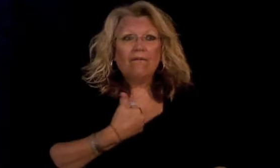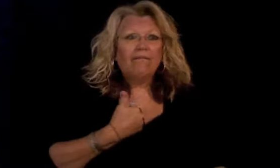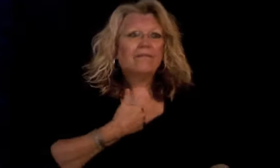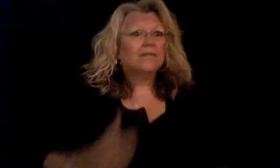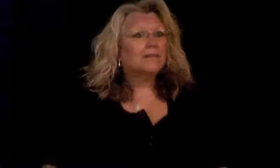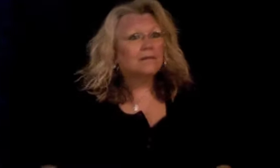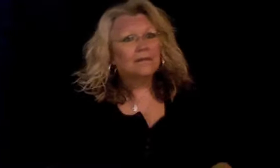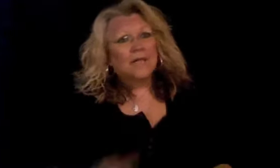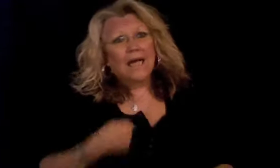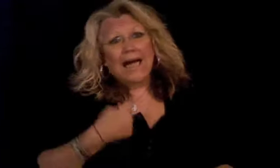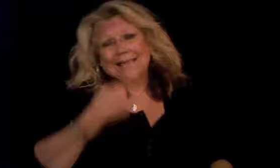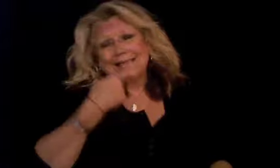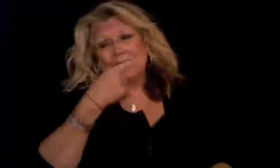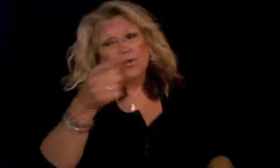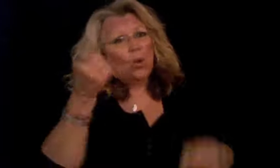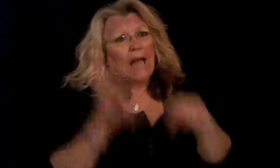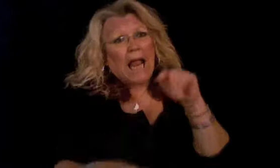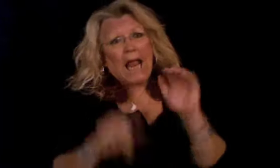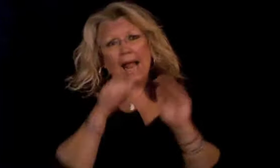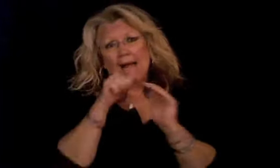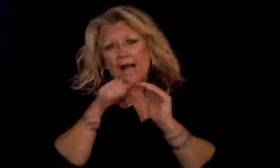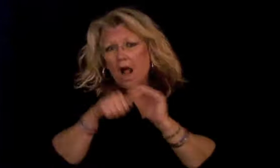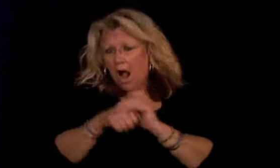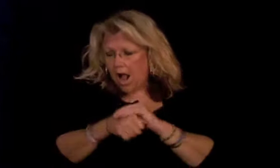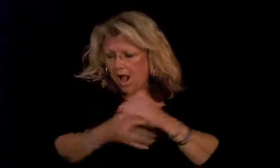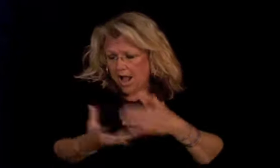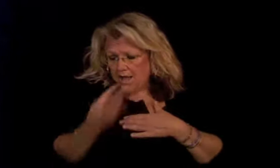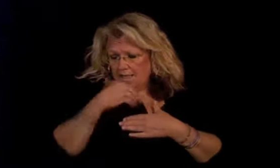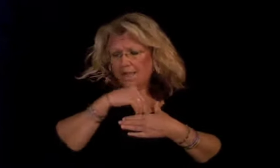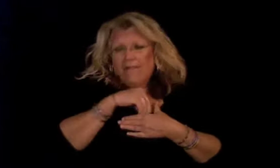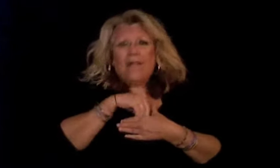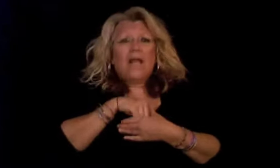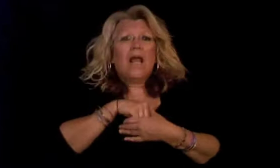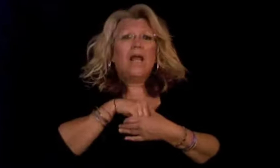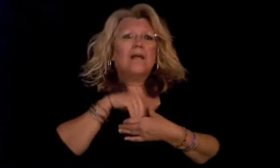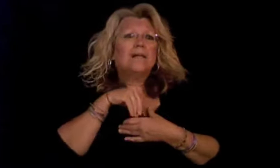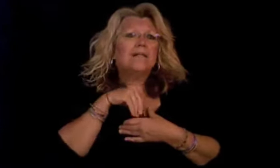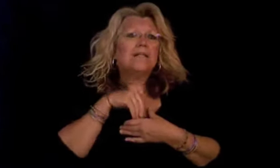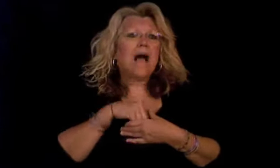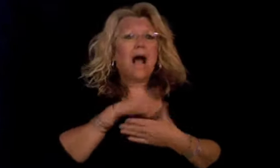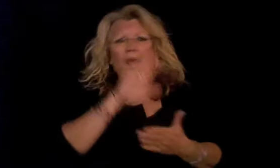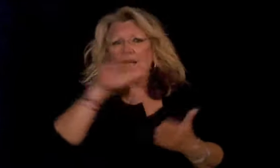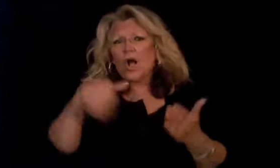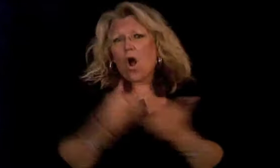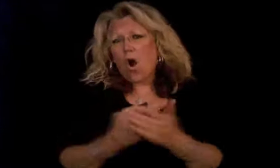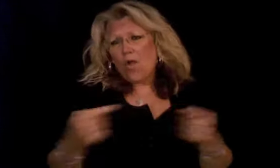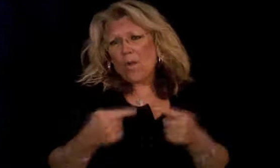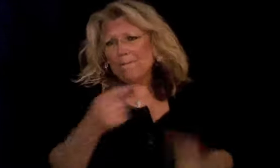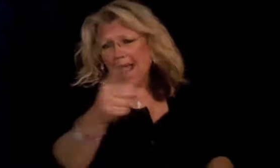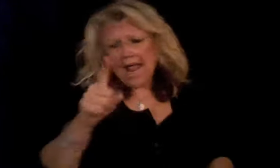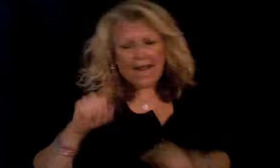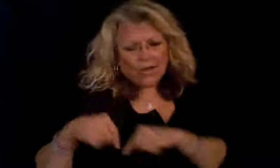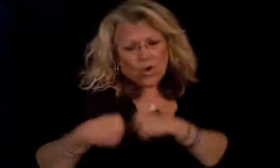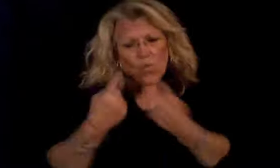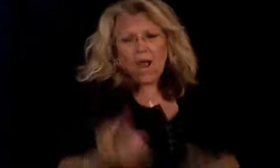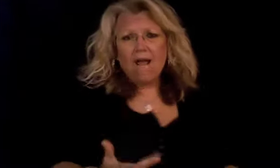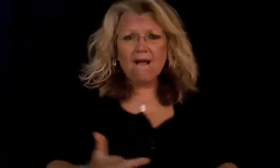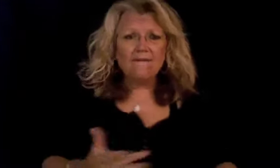I said you can't hide on the inside All the pain you've ever